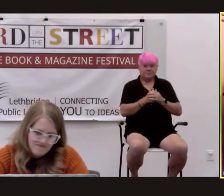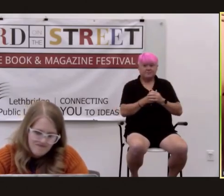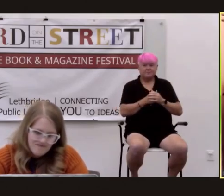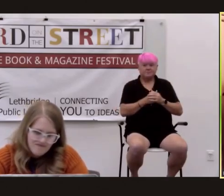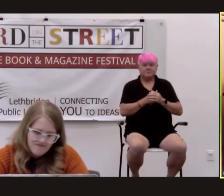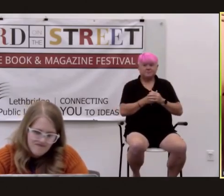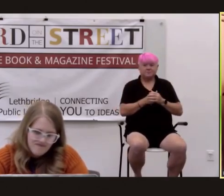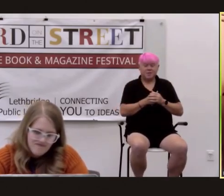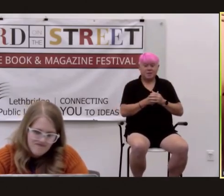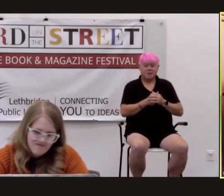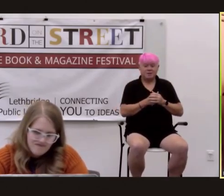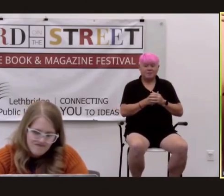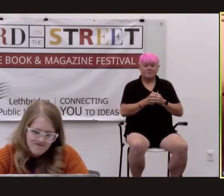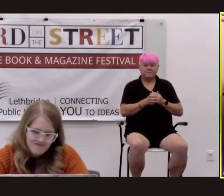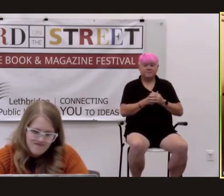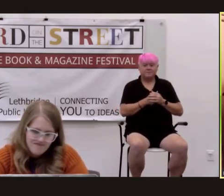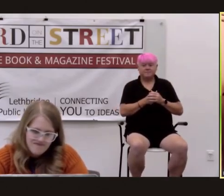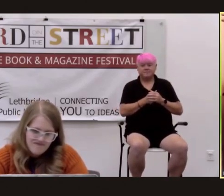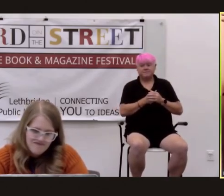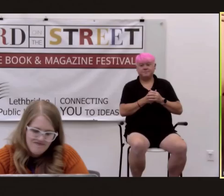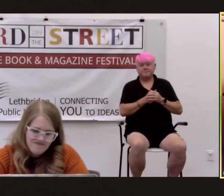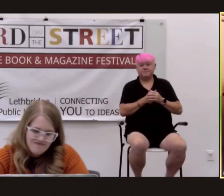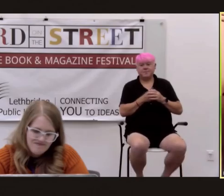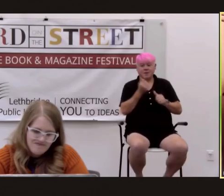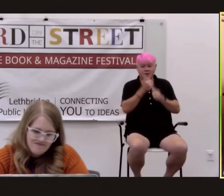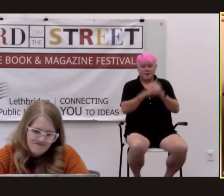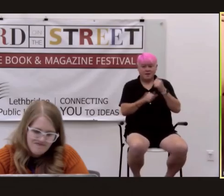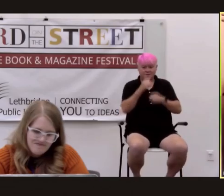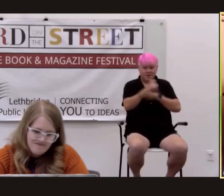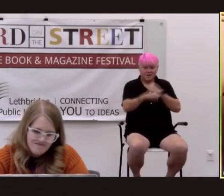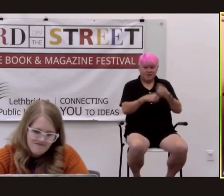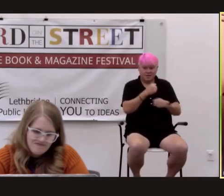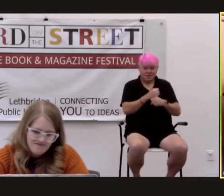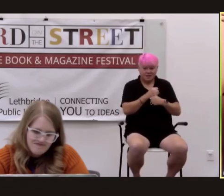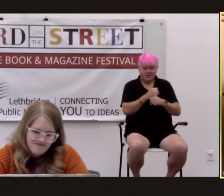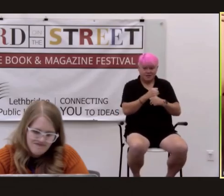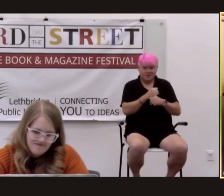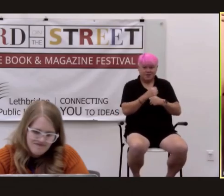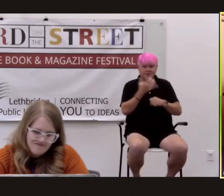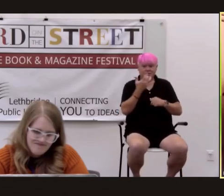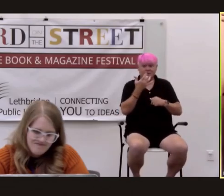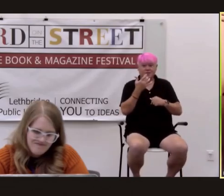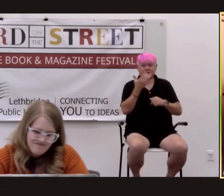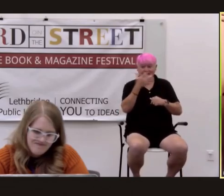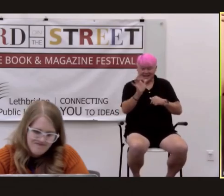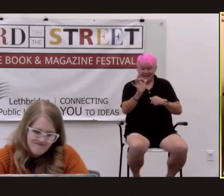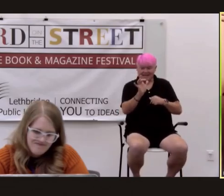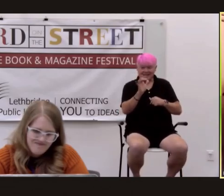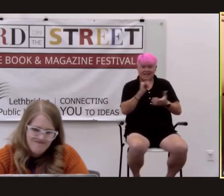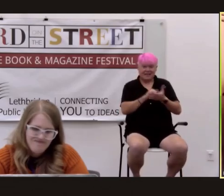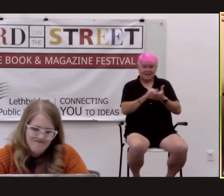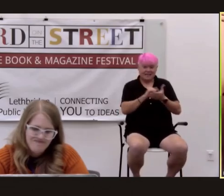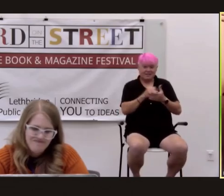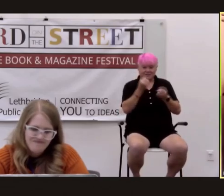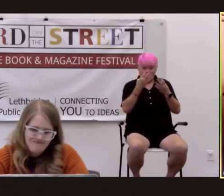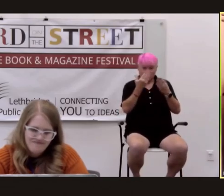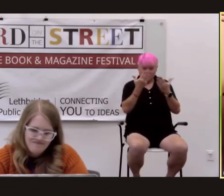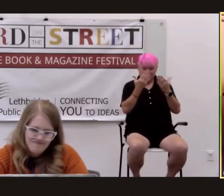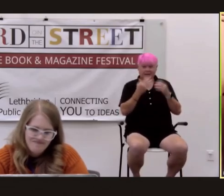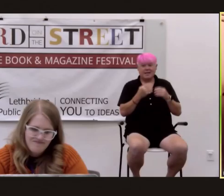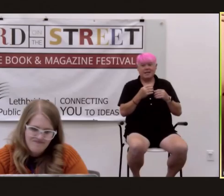robert rente and others bring to you every year you are so incredibly lucky to have so many talented writers